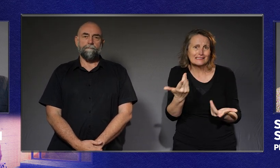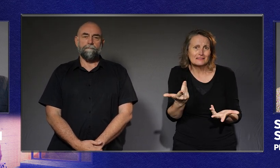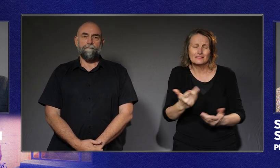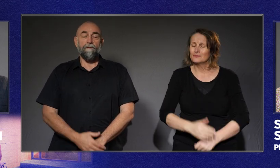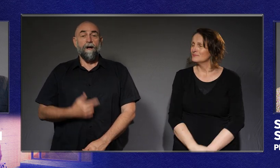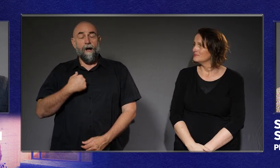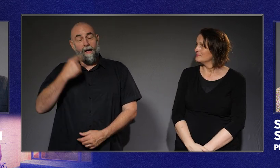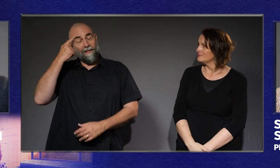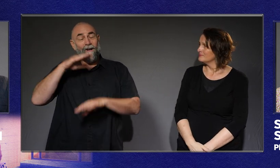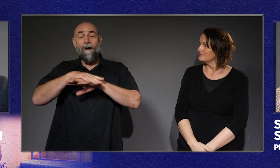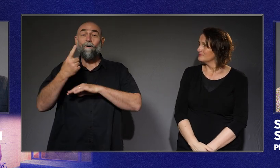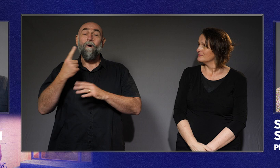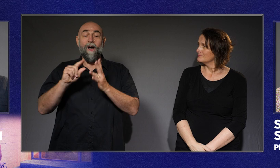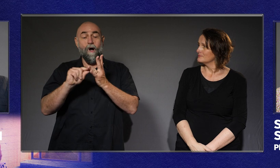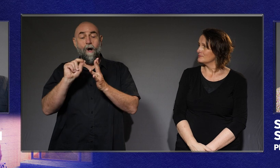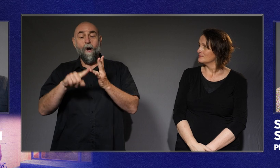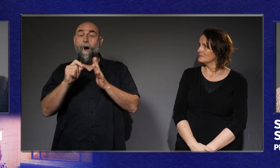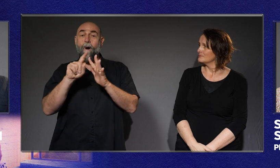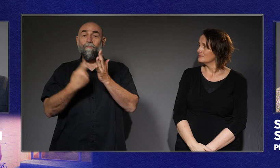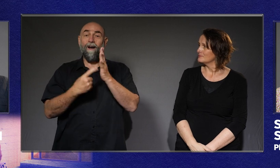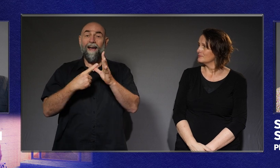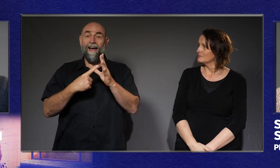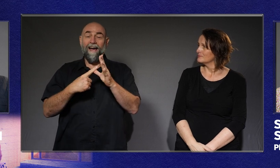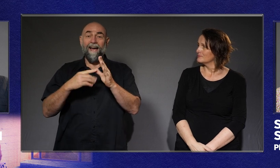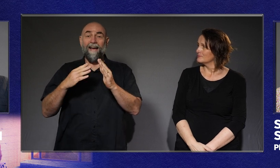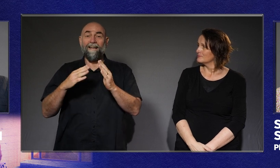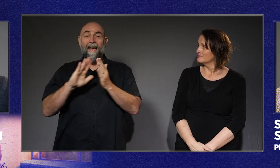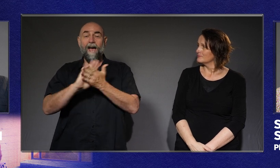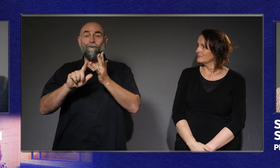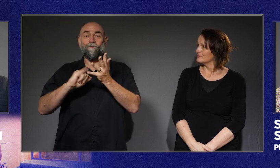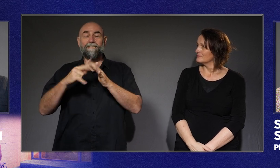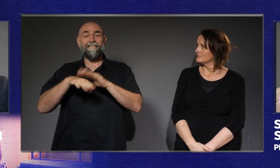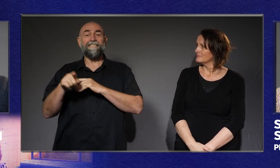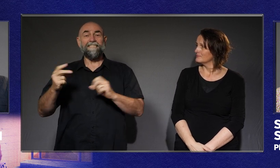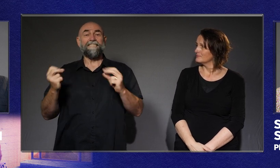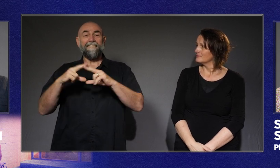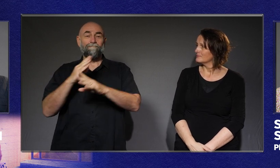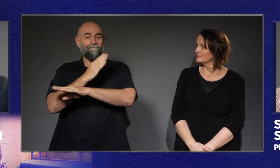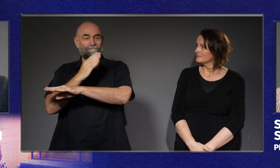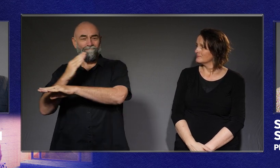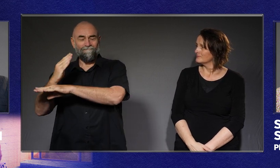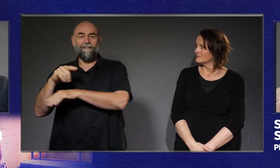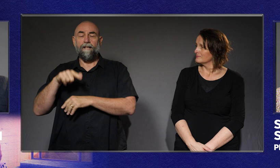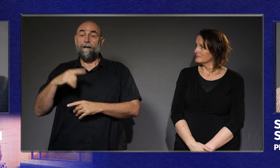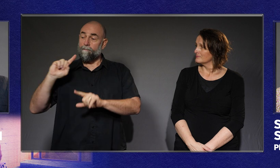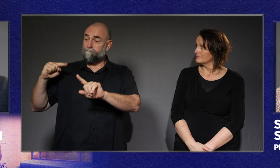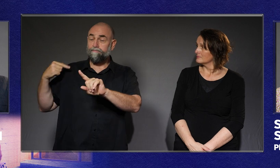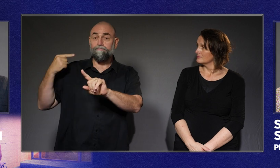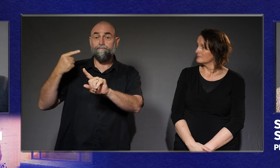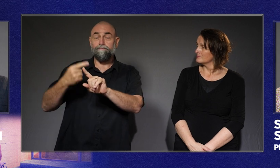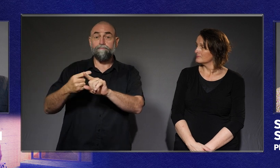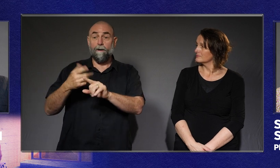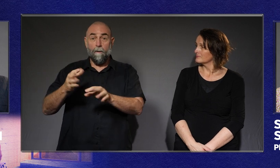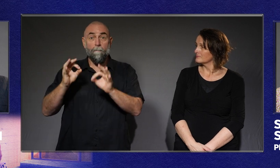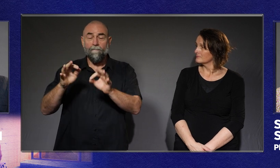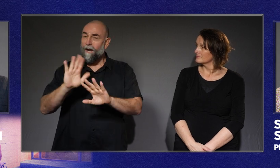in Sydney. Look, it's not perfect, but it's come a long way over the past five years to make it an accessible landmark.